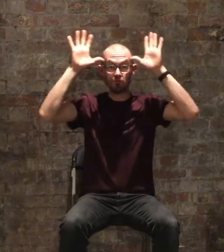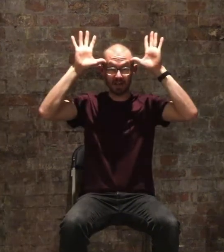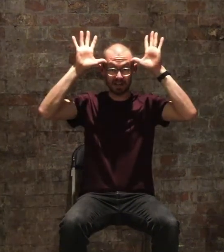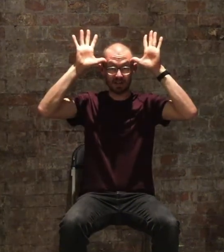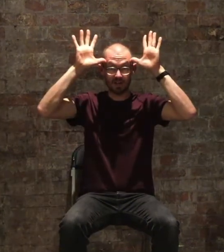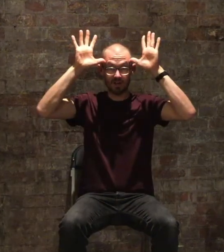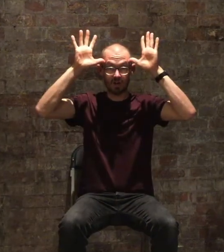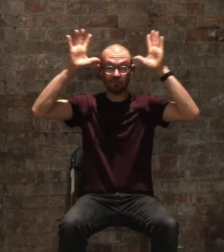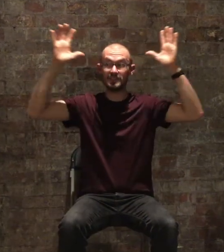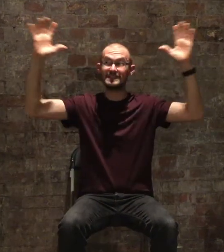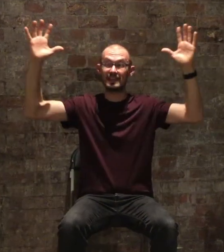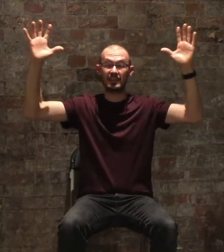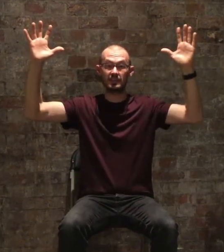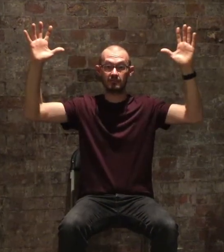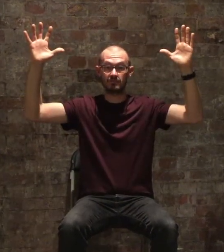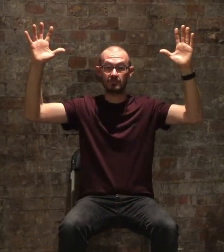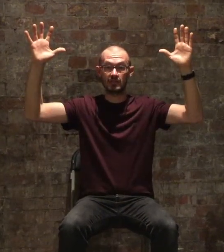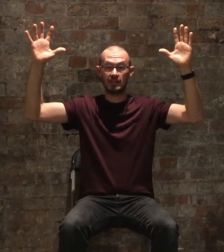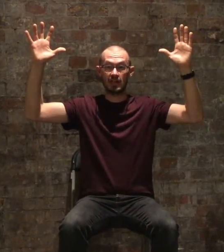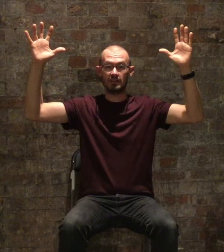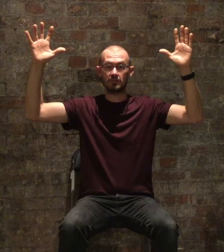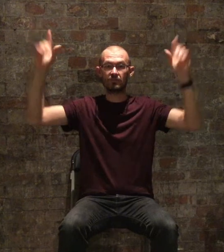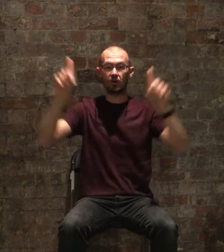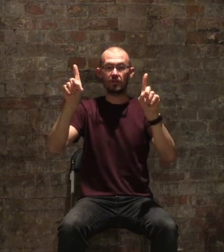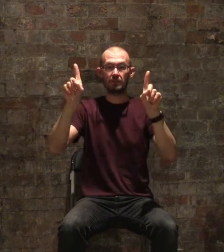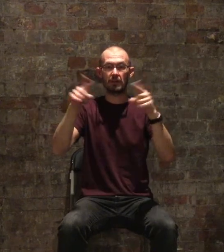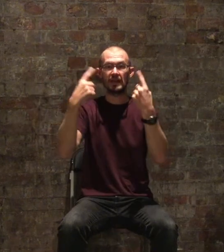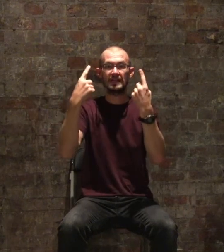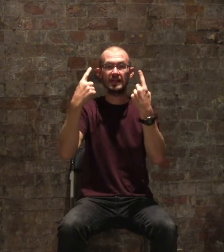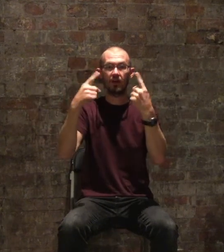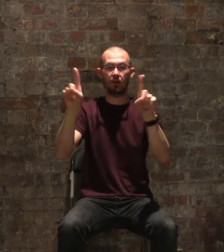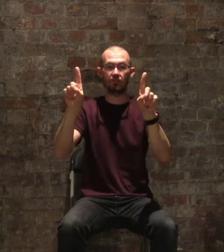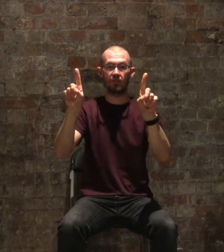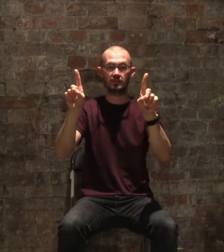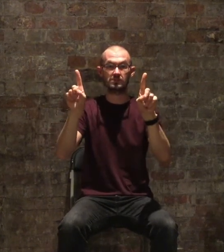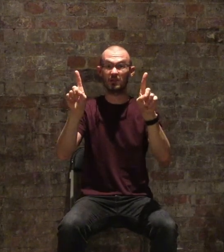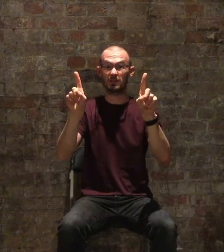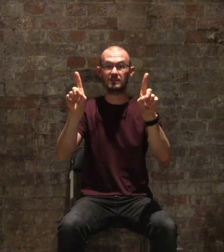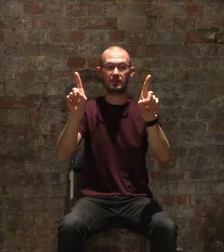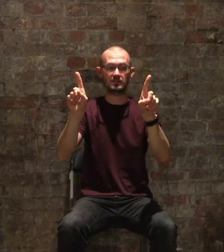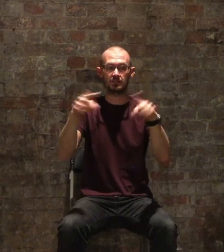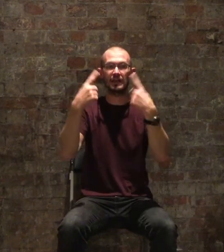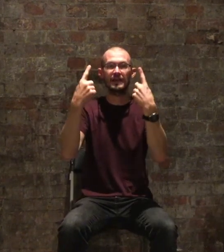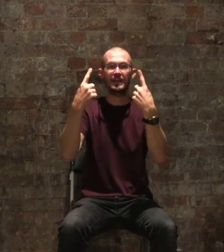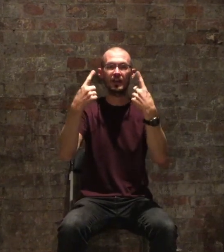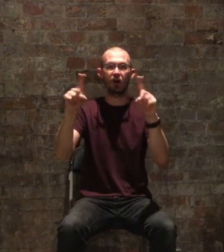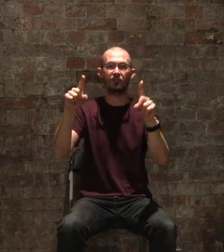running of the deer and then we've got the playing of the, seems like we're a conductor, playing of